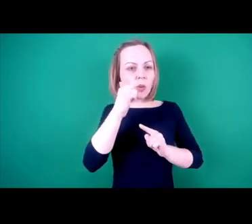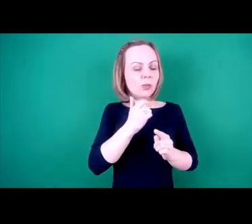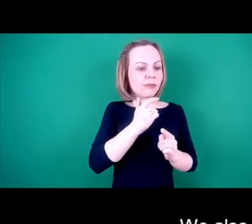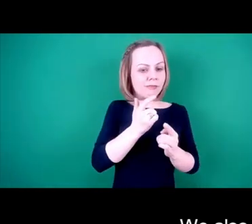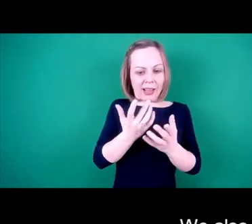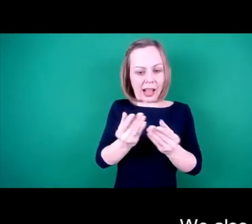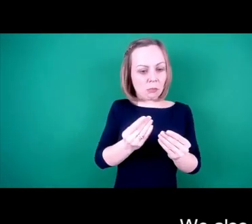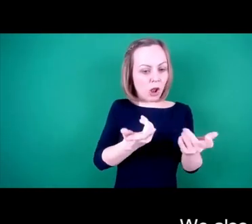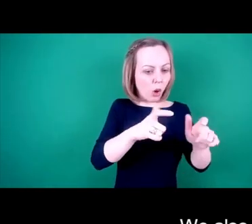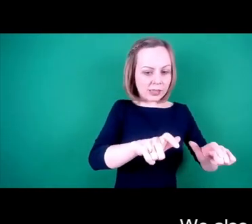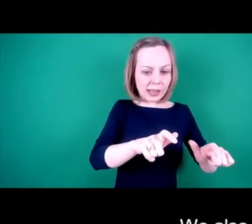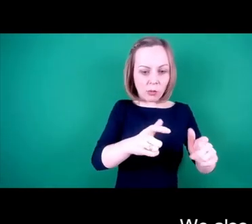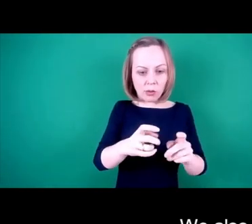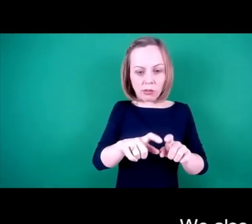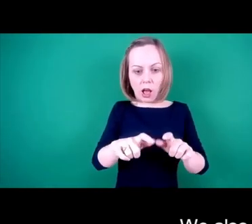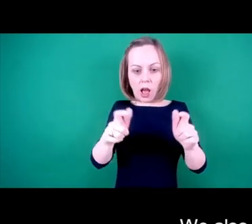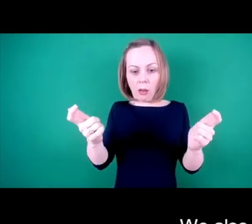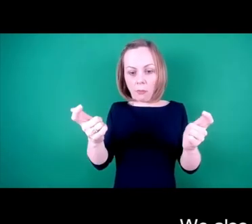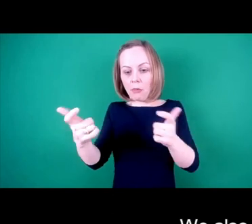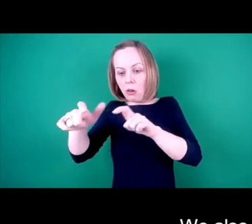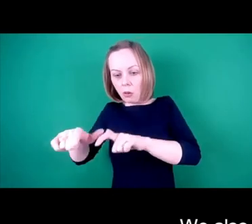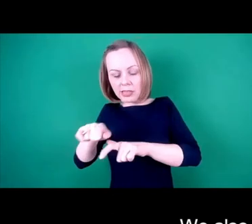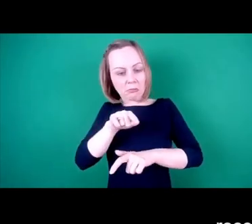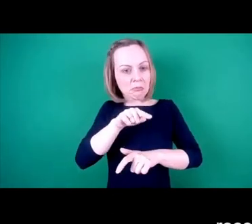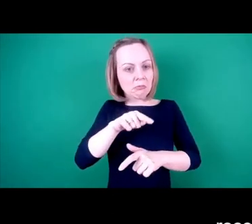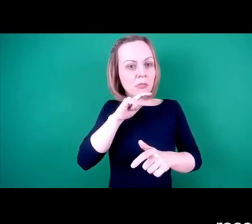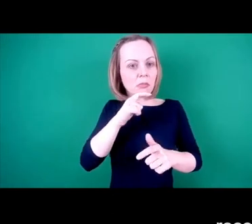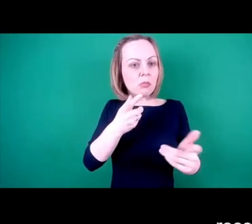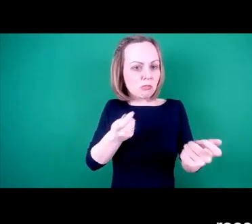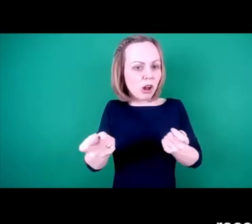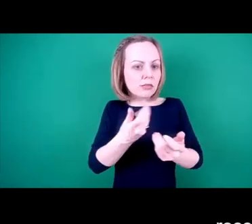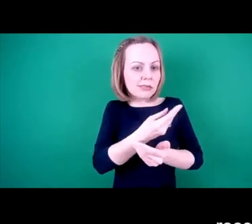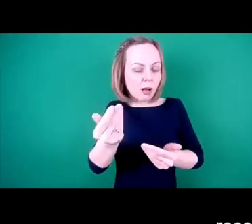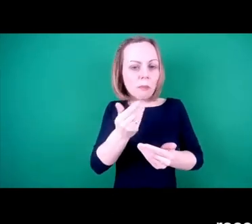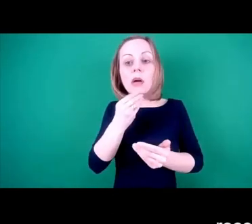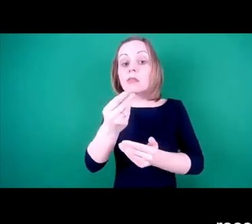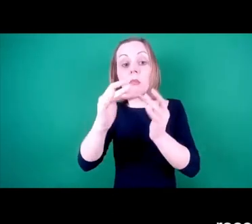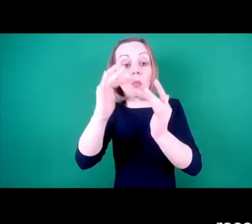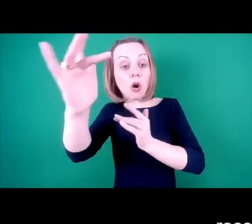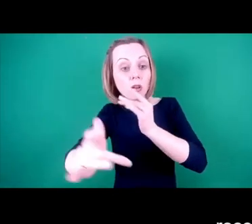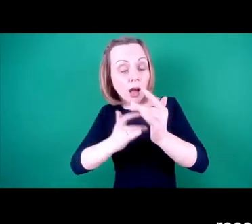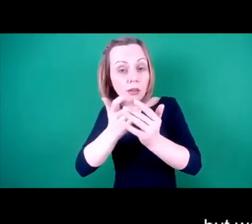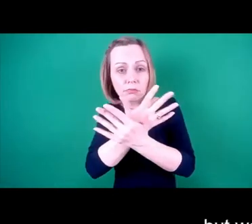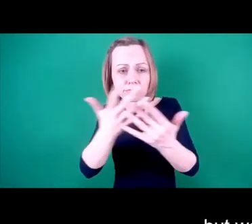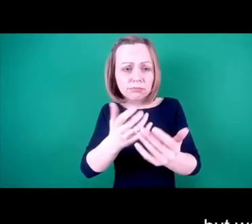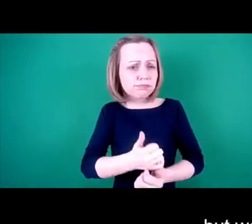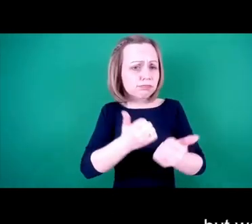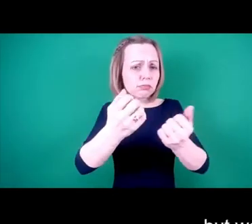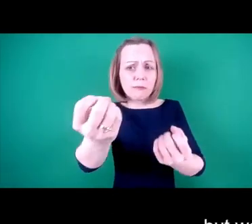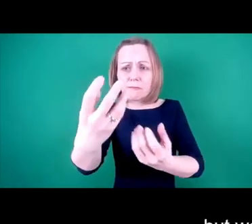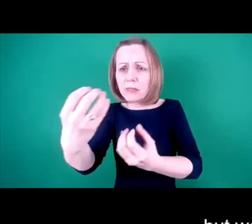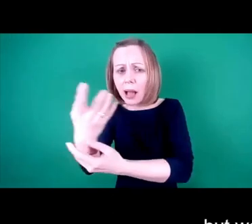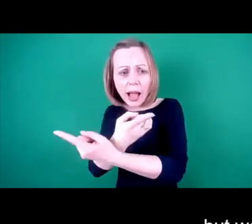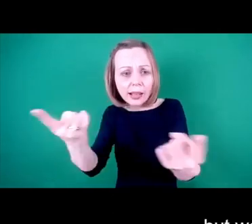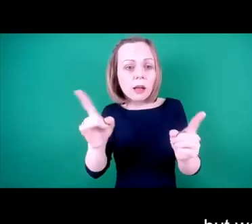We also ran some Art and Us workshops online and received fantastic feedback from participants. But